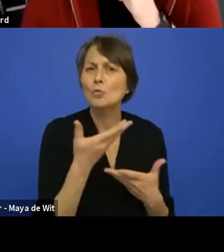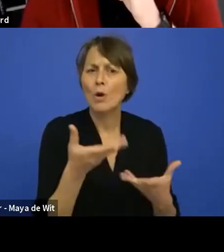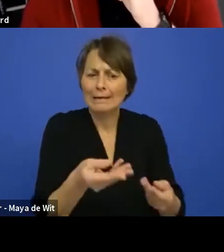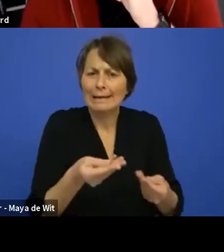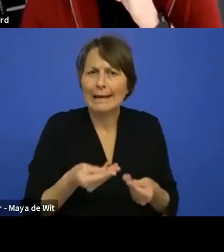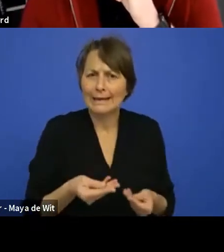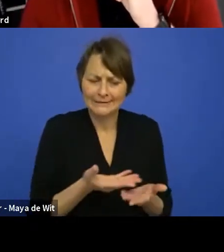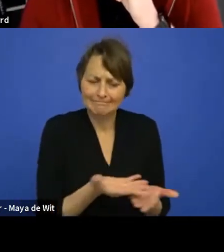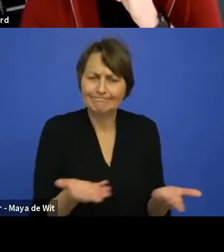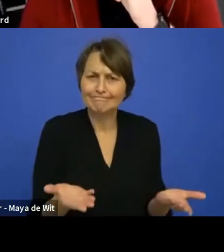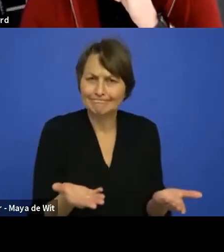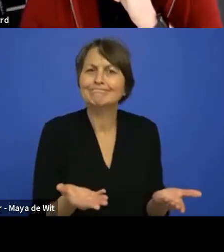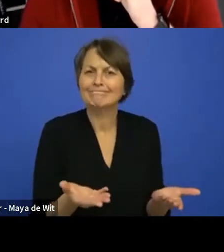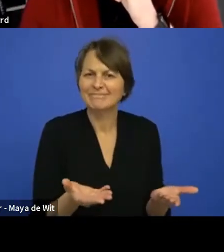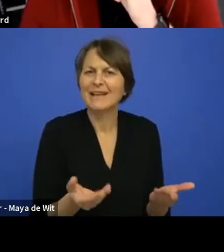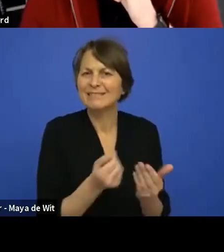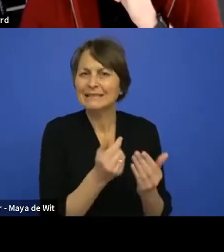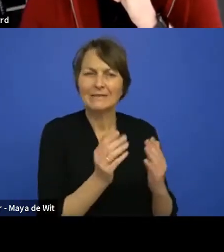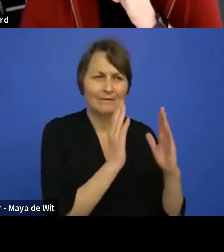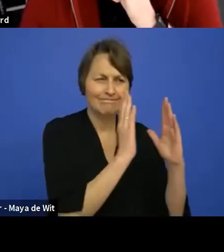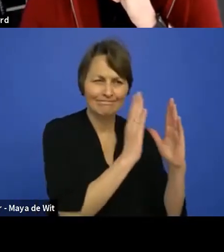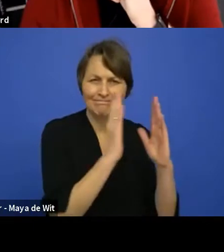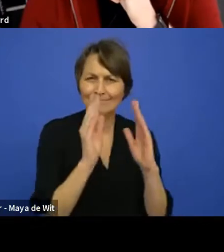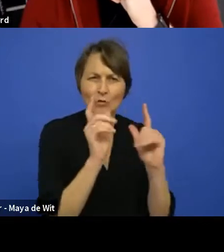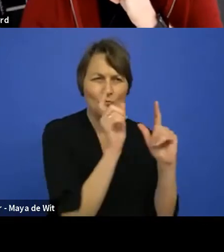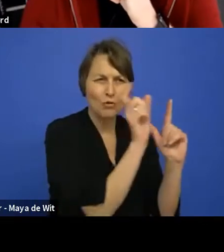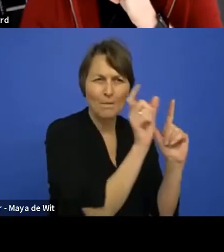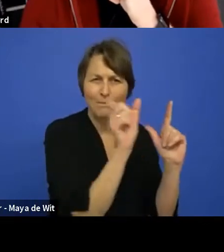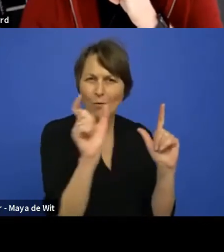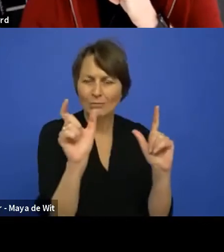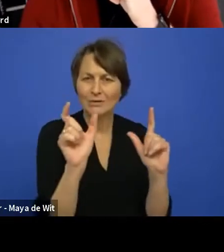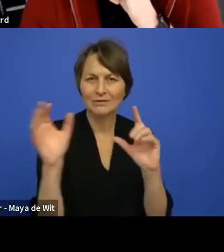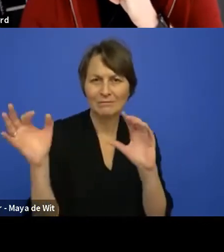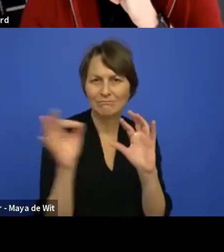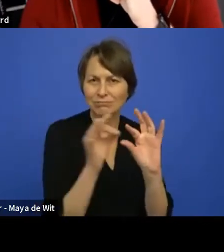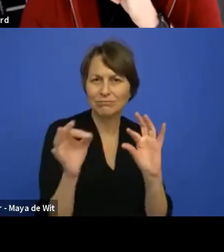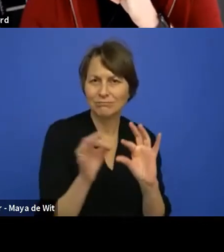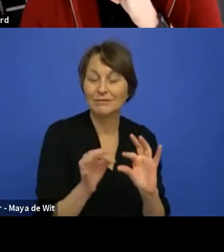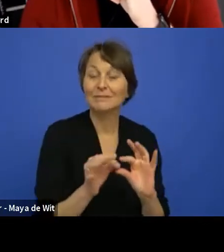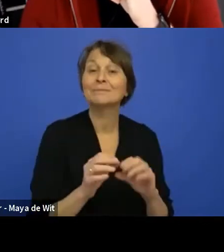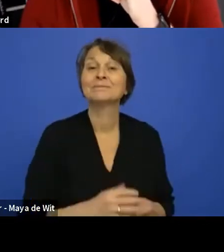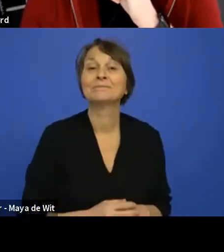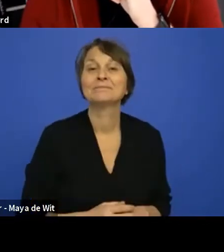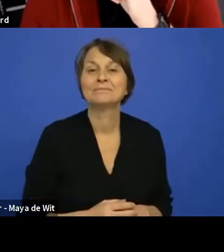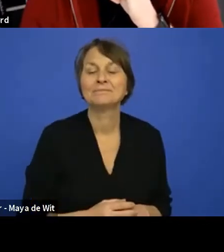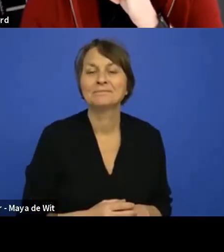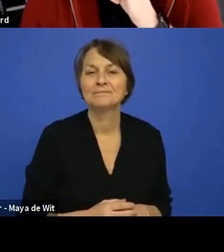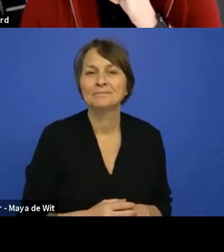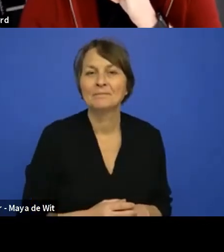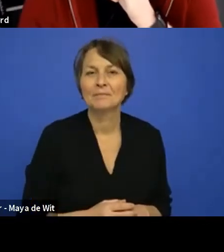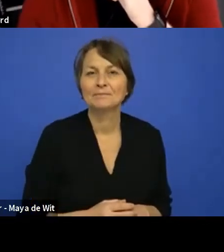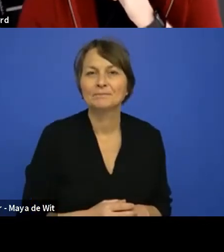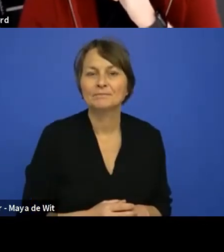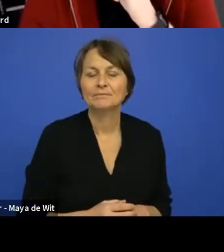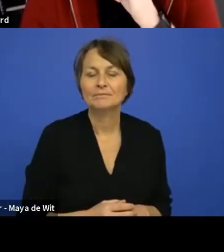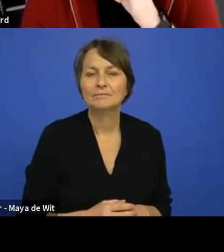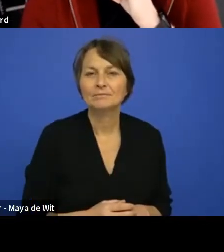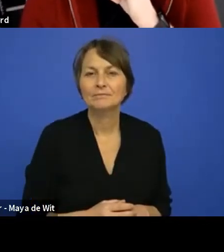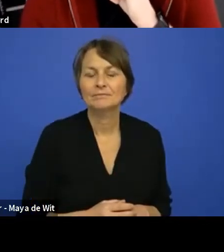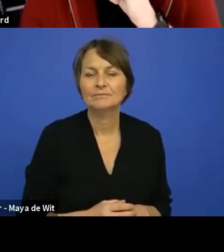of components, reactive components that will not only be used to, to build the future back